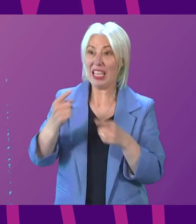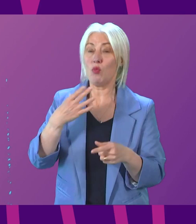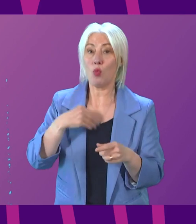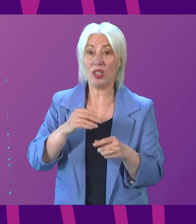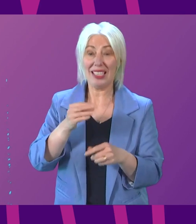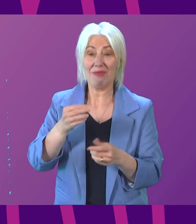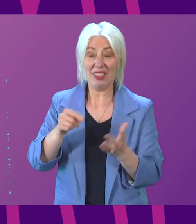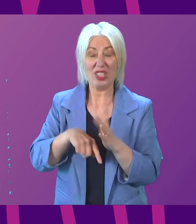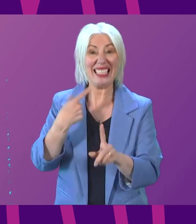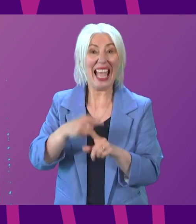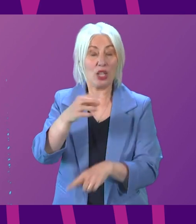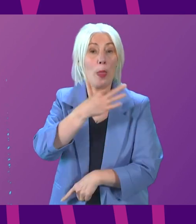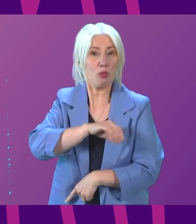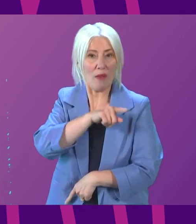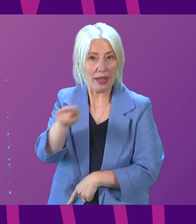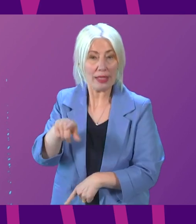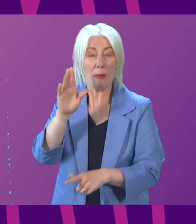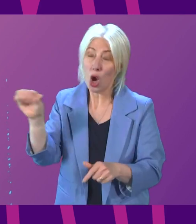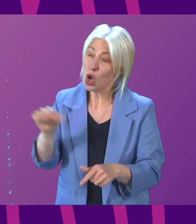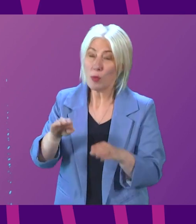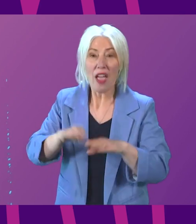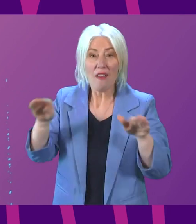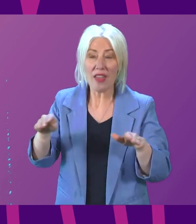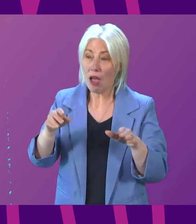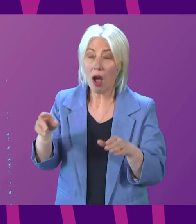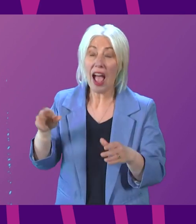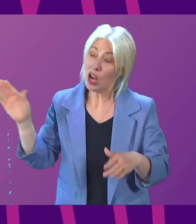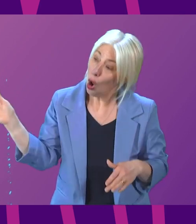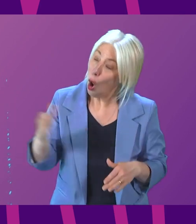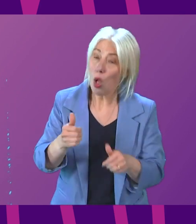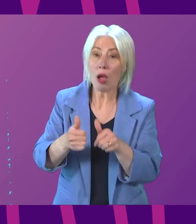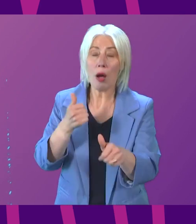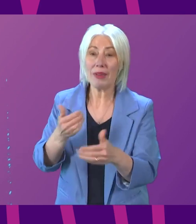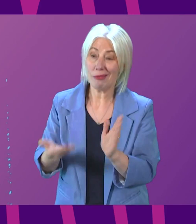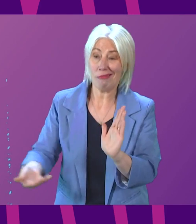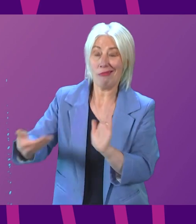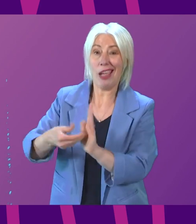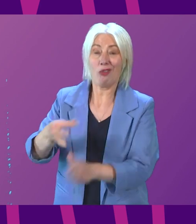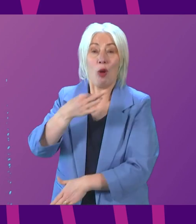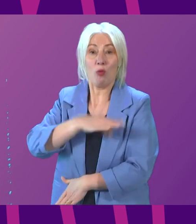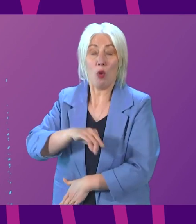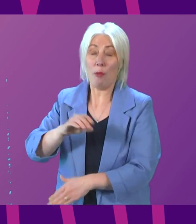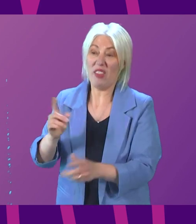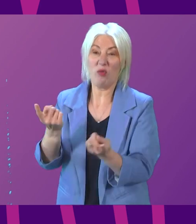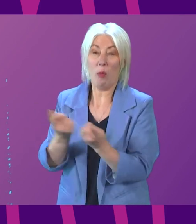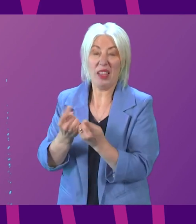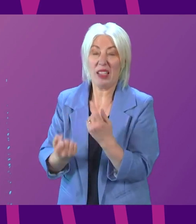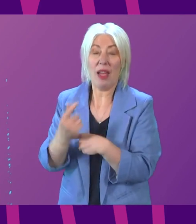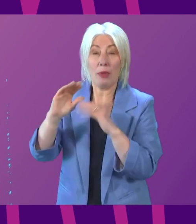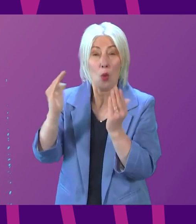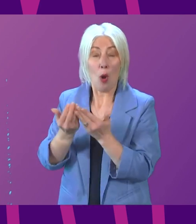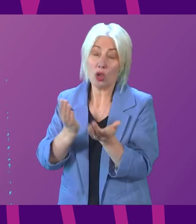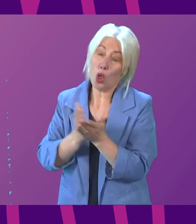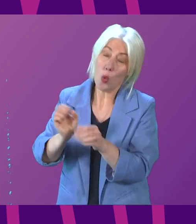one that is fair and that applies to all companies that are benefiting from excess profits, from current global events or from the